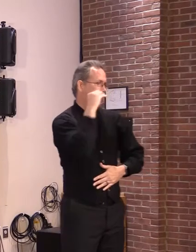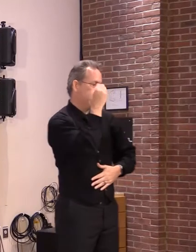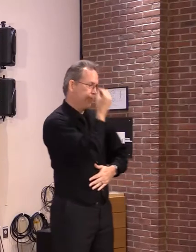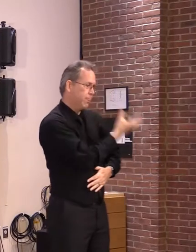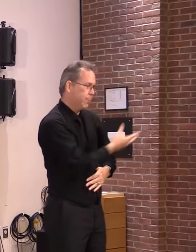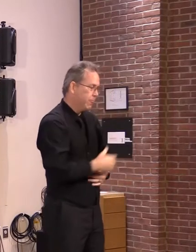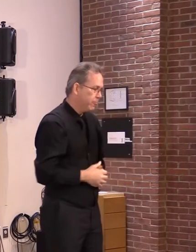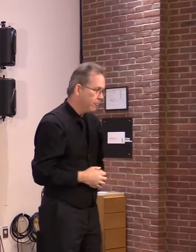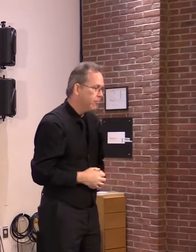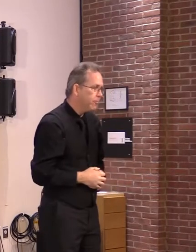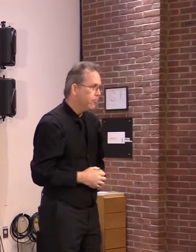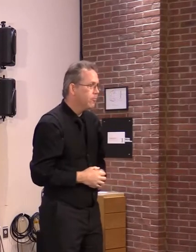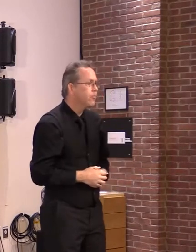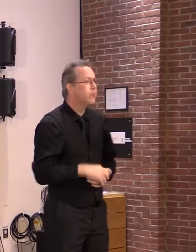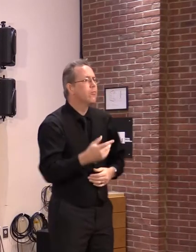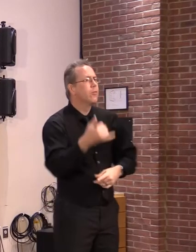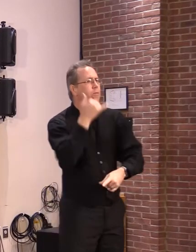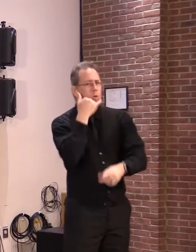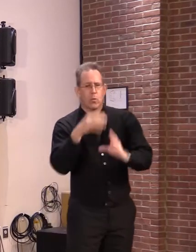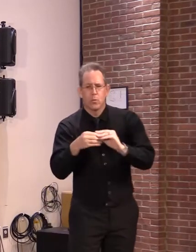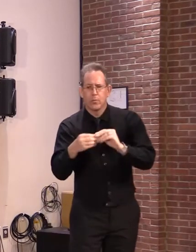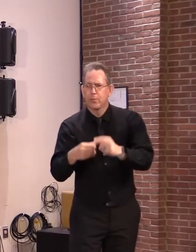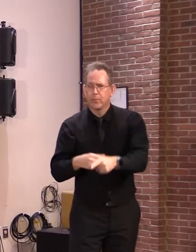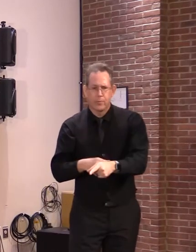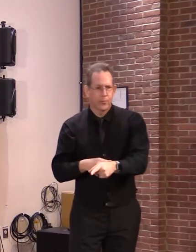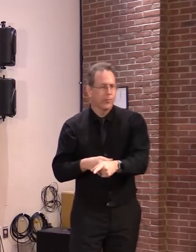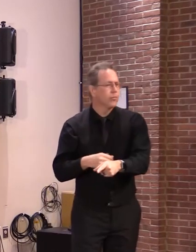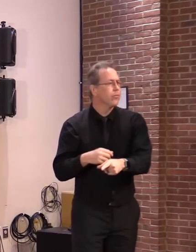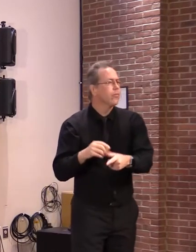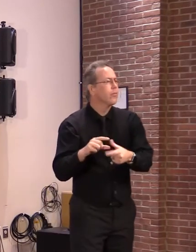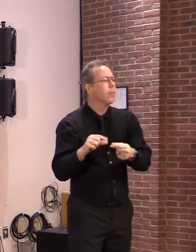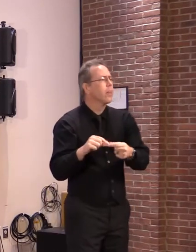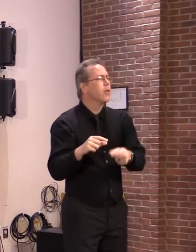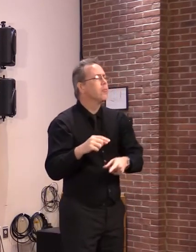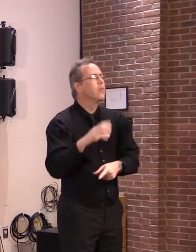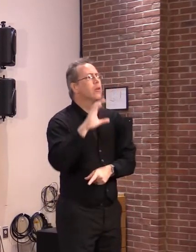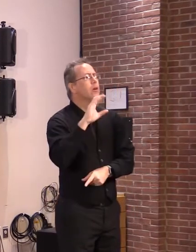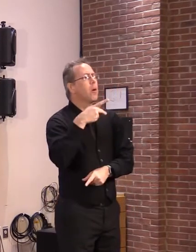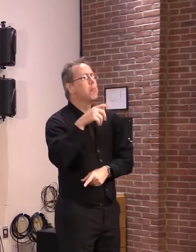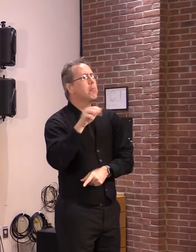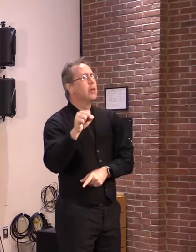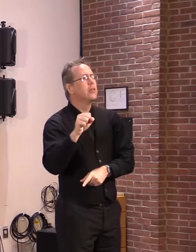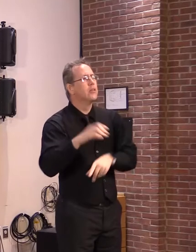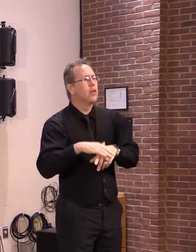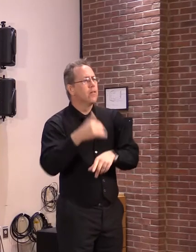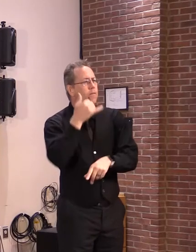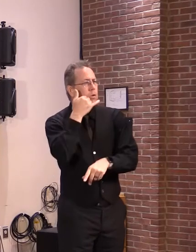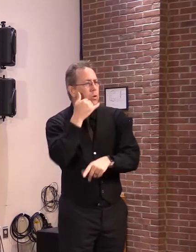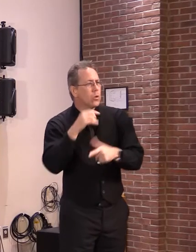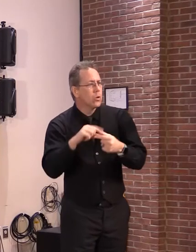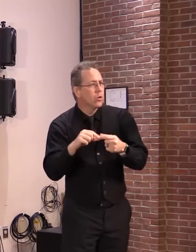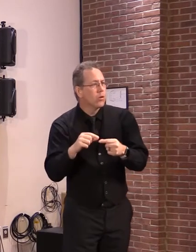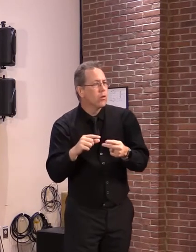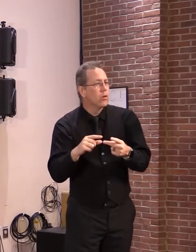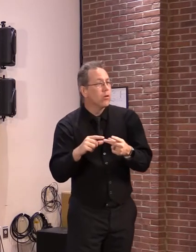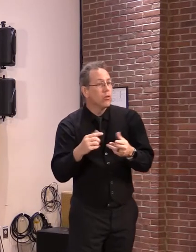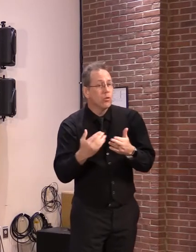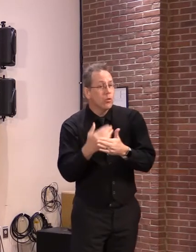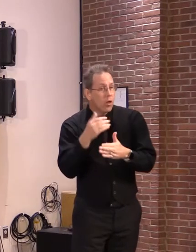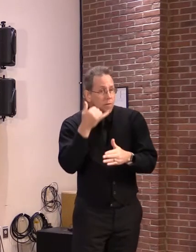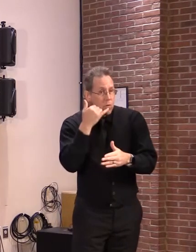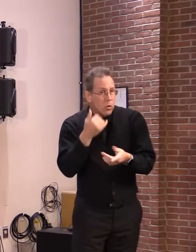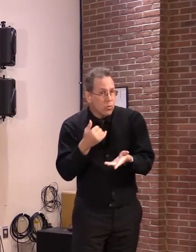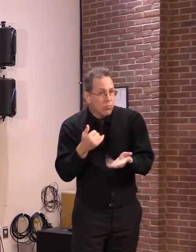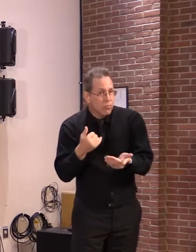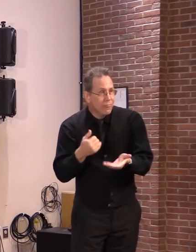All right, we'll go to the phones now, starting with Tom Davis, Compass, Vermont. And we've got a new microphone, Tom, so I hope you don't have any of the